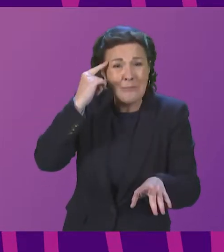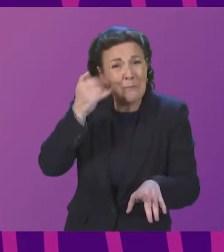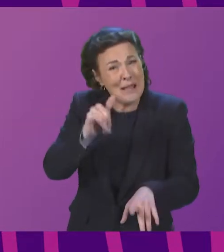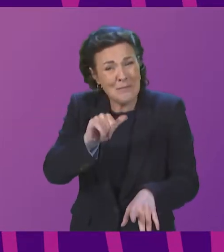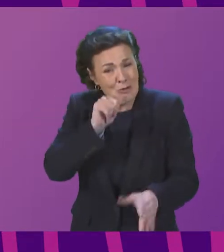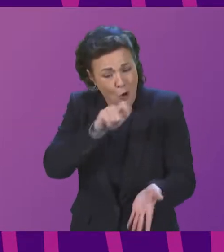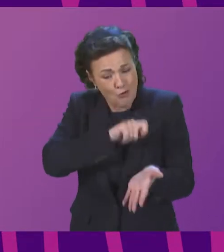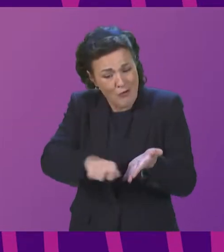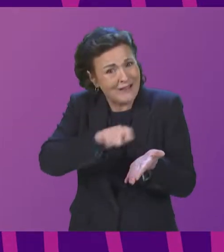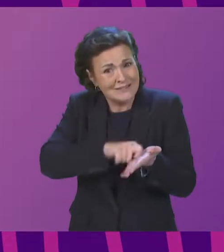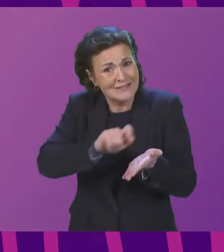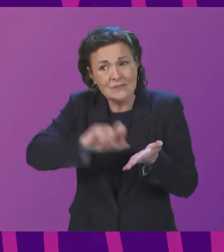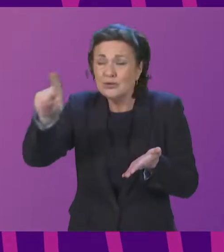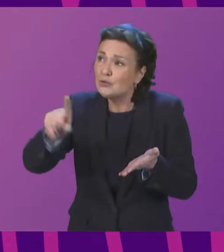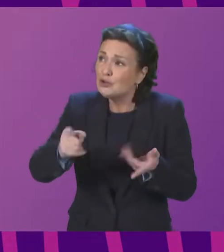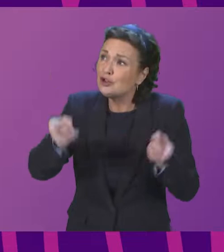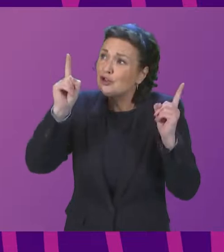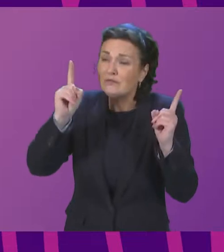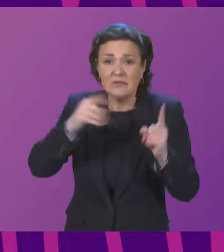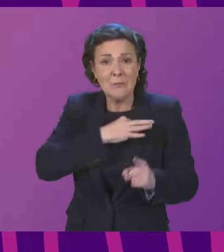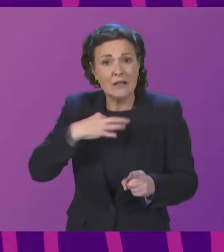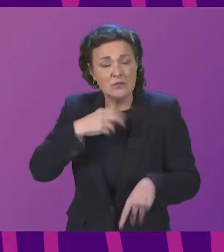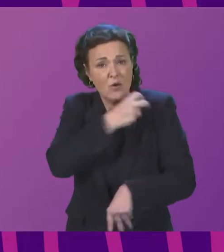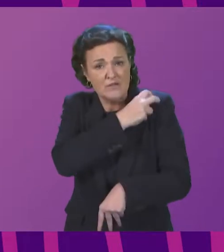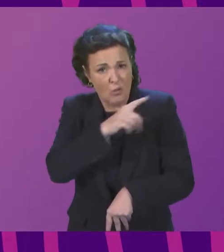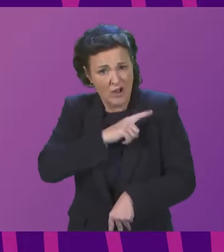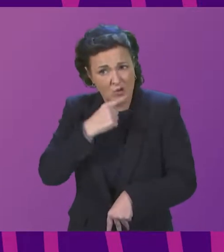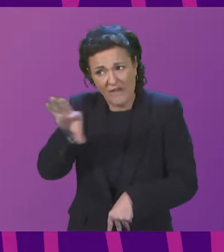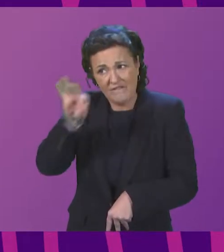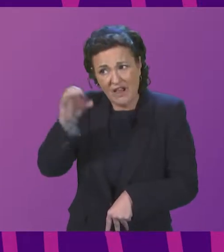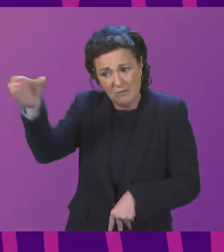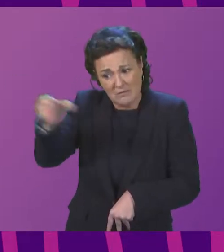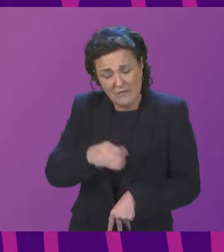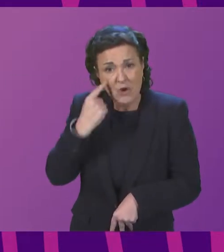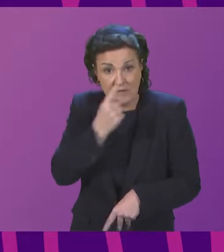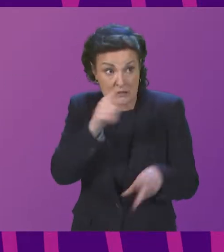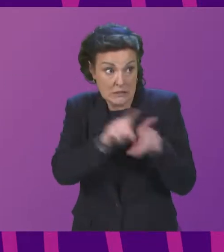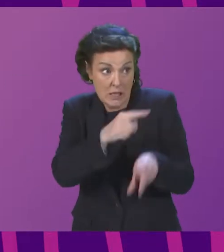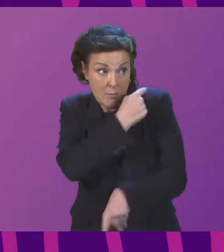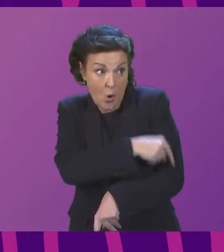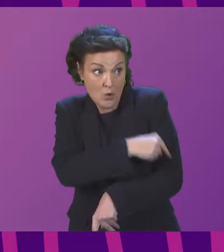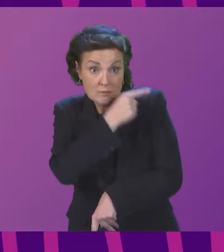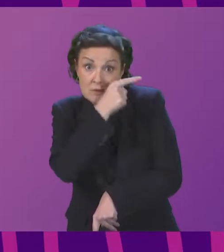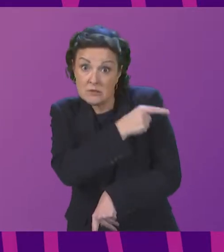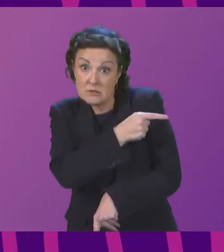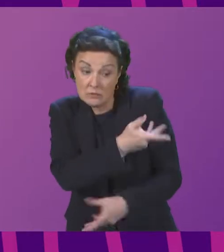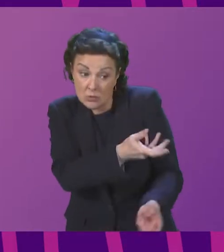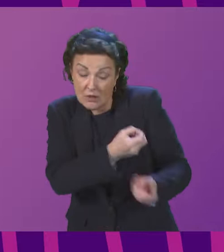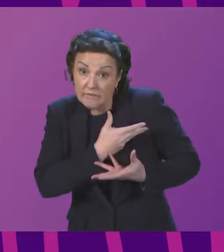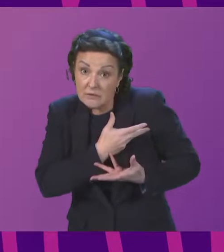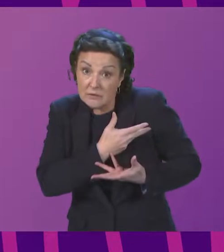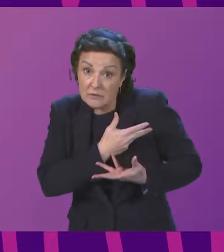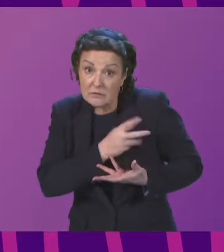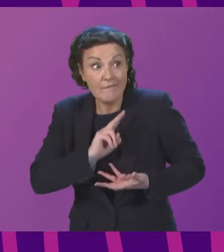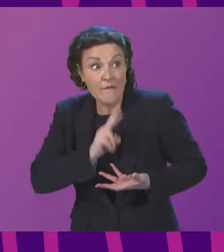ask a man to give evidence and somebody from the hospital in Canada as well if we could attempt to get them to give us evidence as